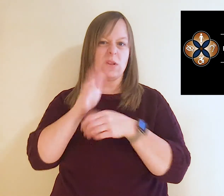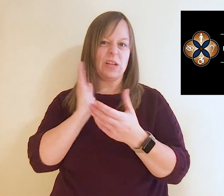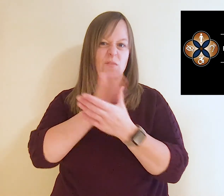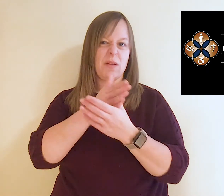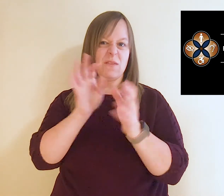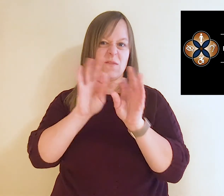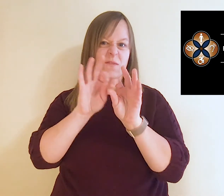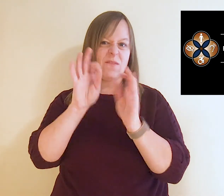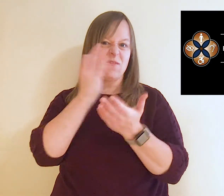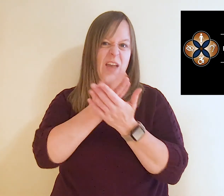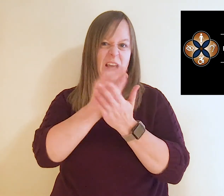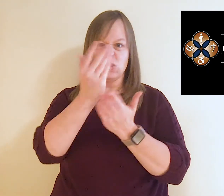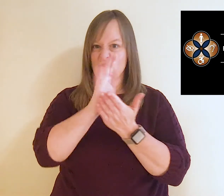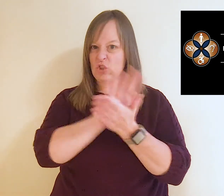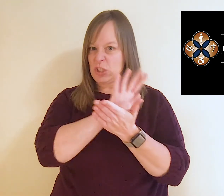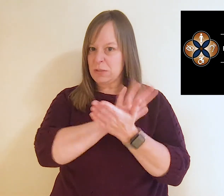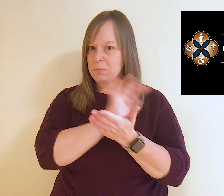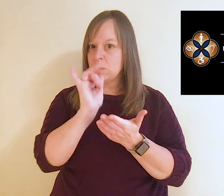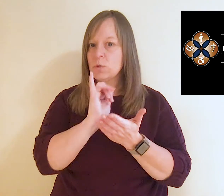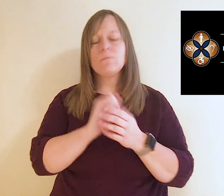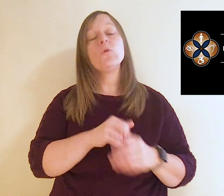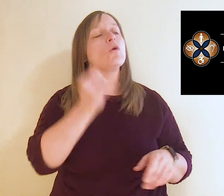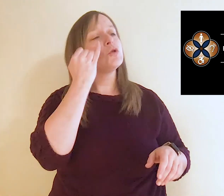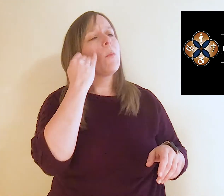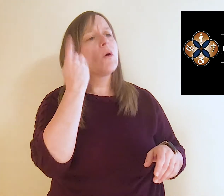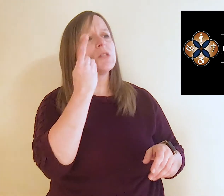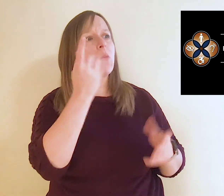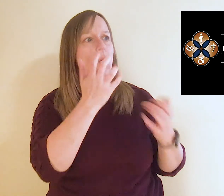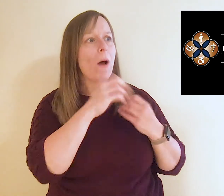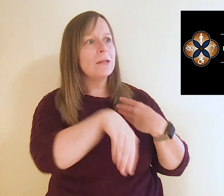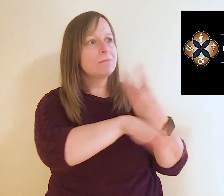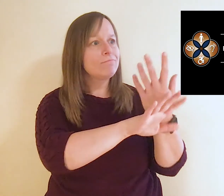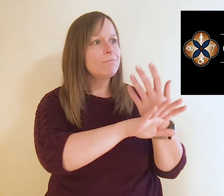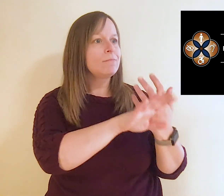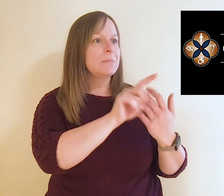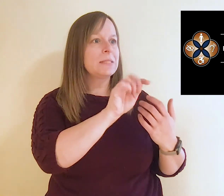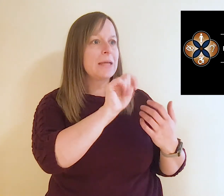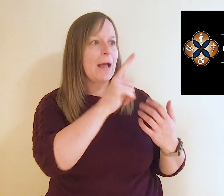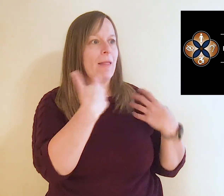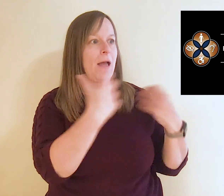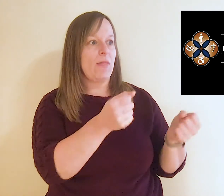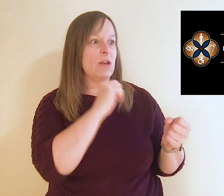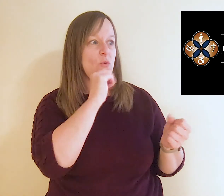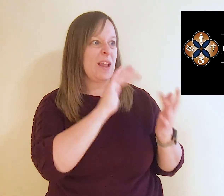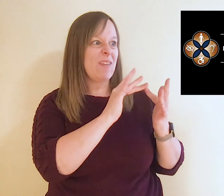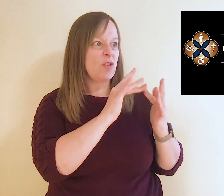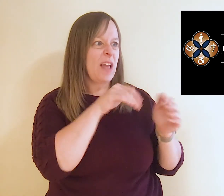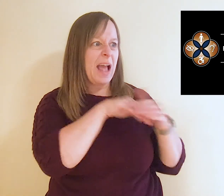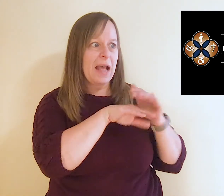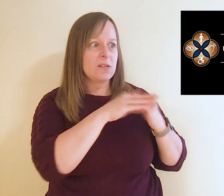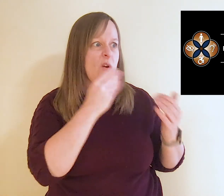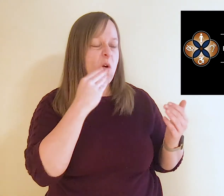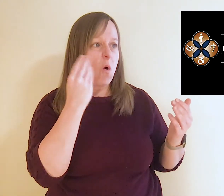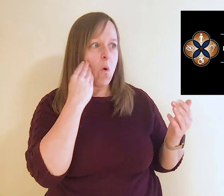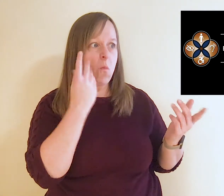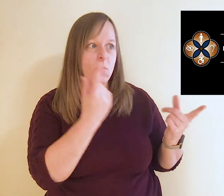intervention fact sheet. And so, if someone is looking to utilize telehealth and they don't have internet access at home,